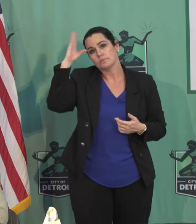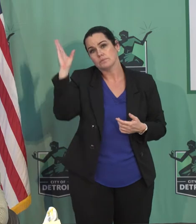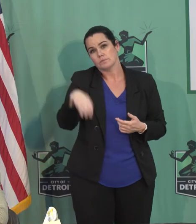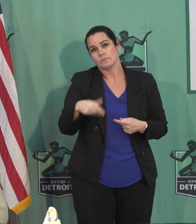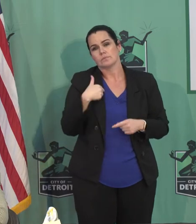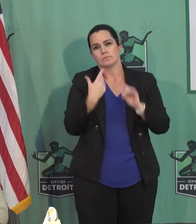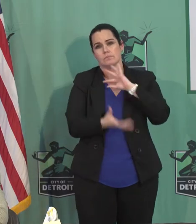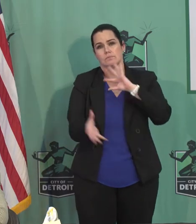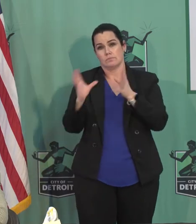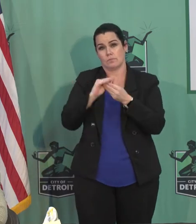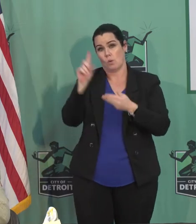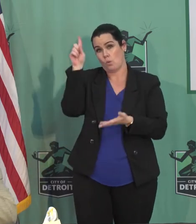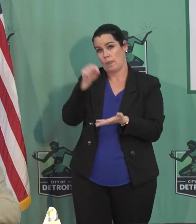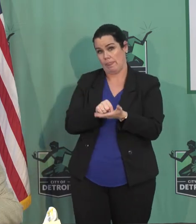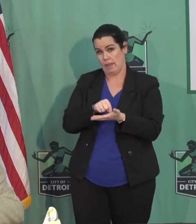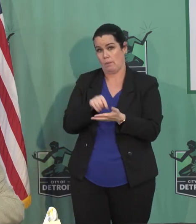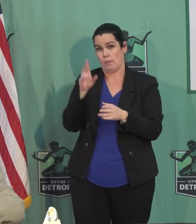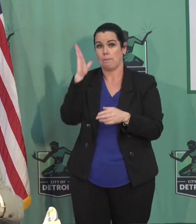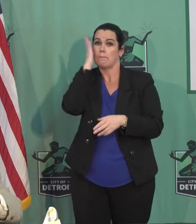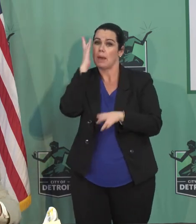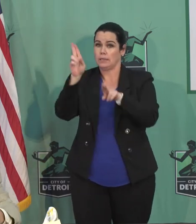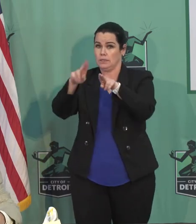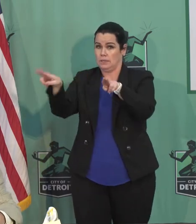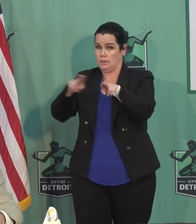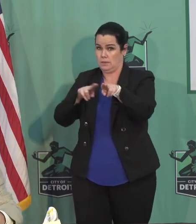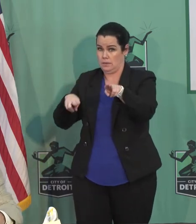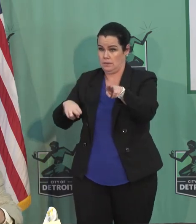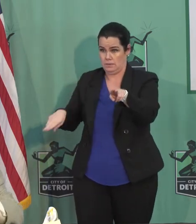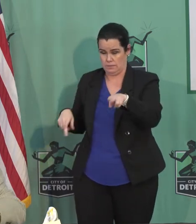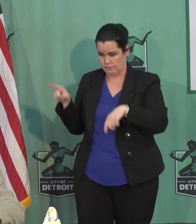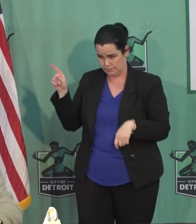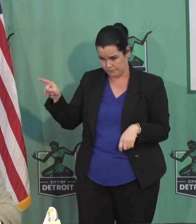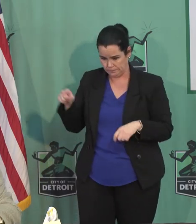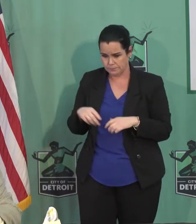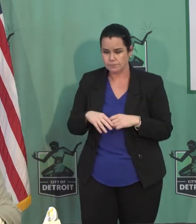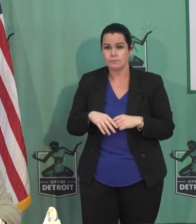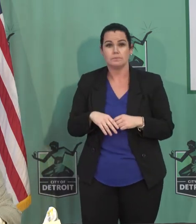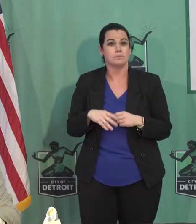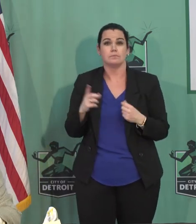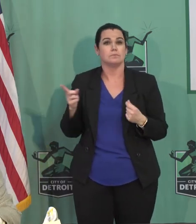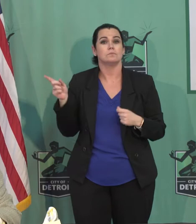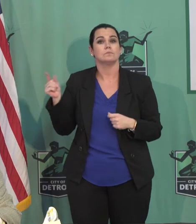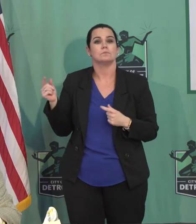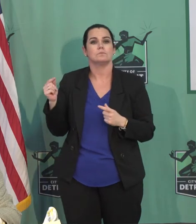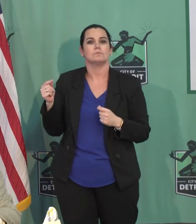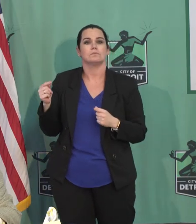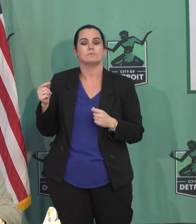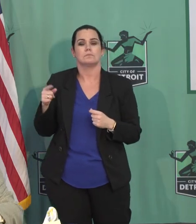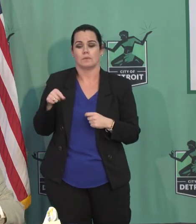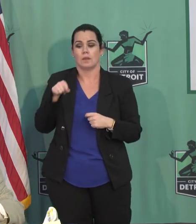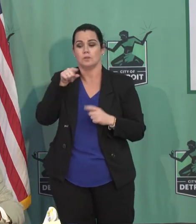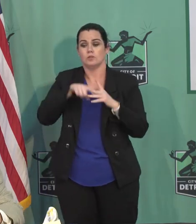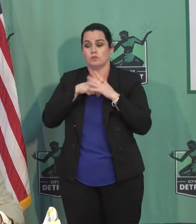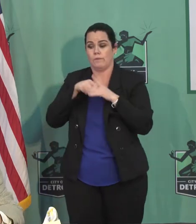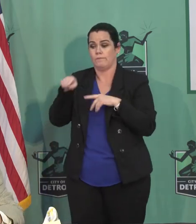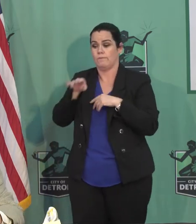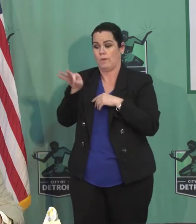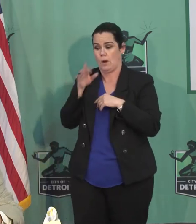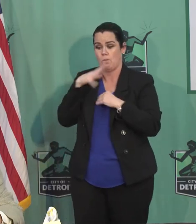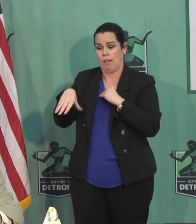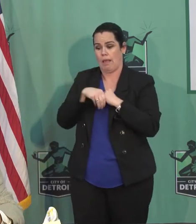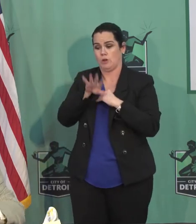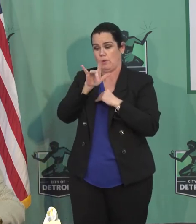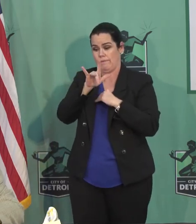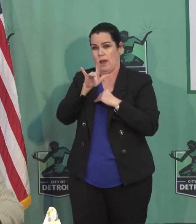are 1,000 beds there. They are going to start, the plan is now, to add 25 beds on Friday, 25